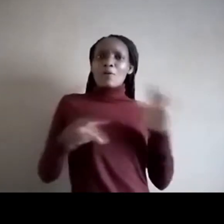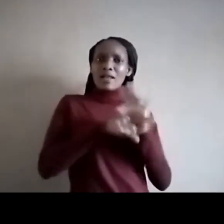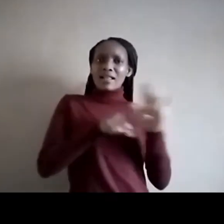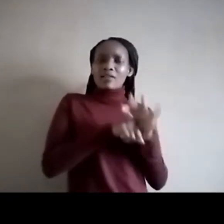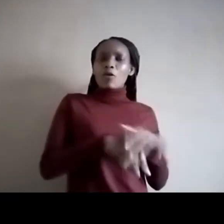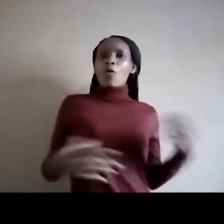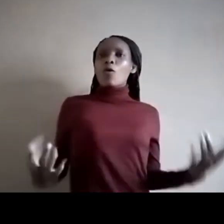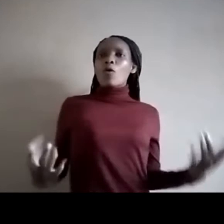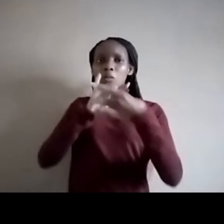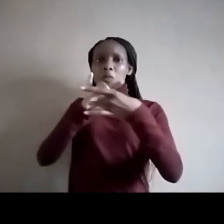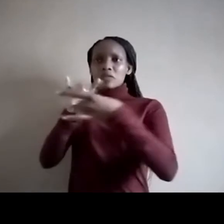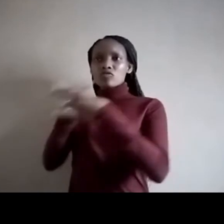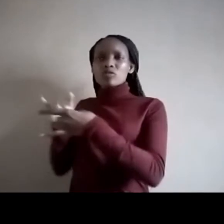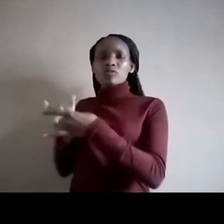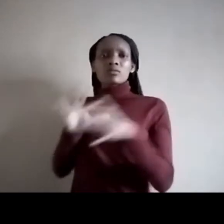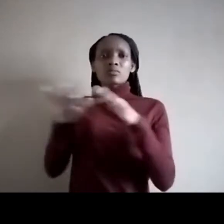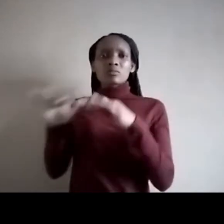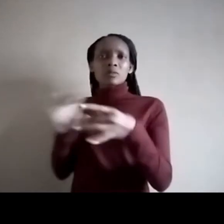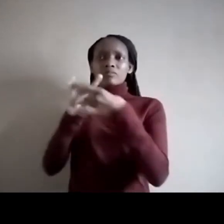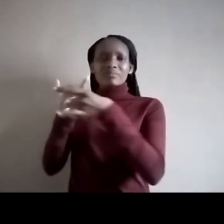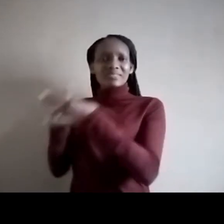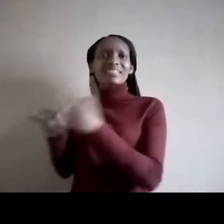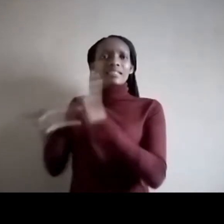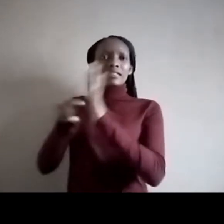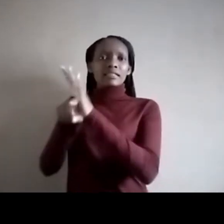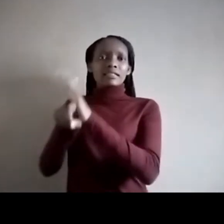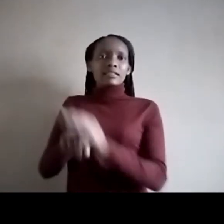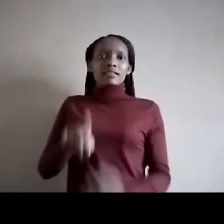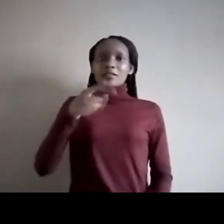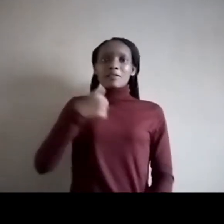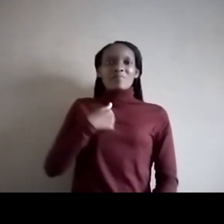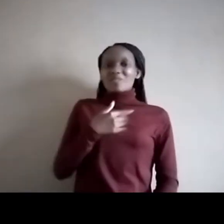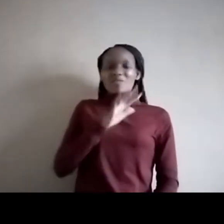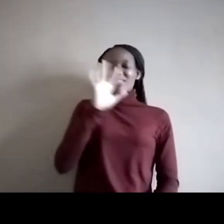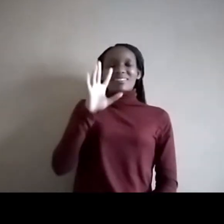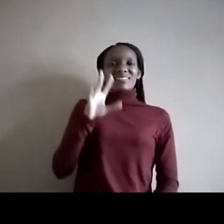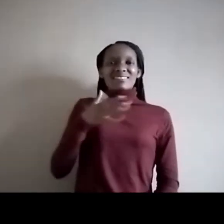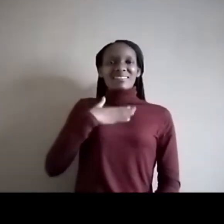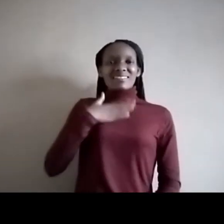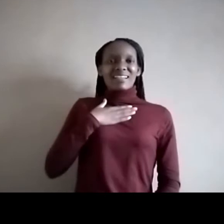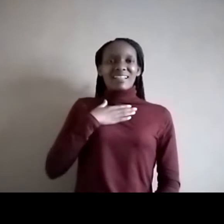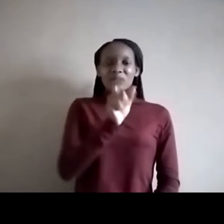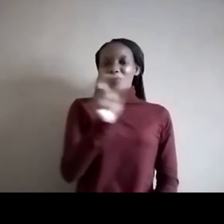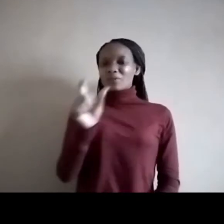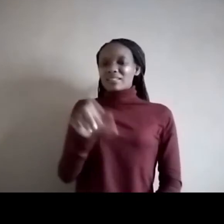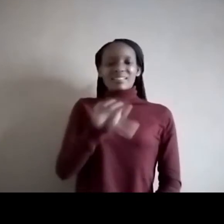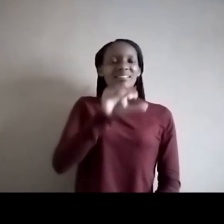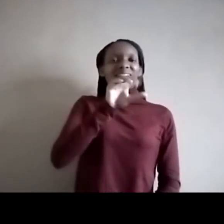people. I do not like words that begin with the dis-bubbles they connote the negative.